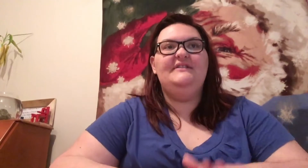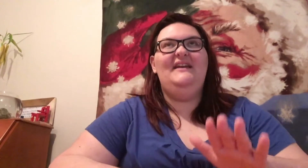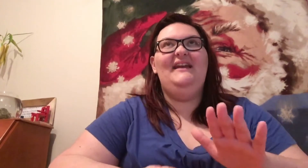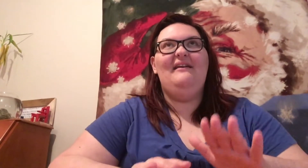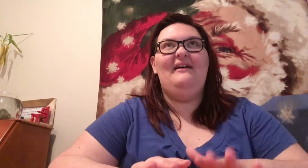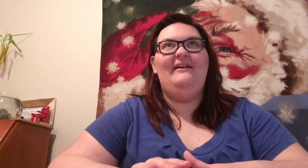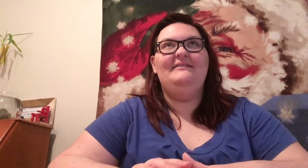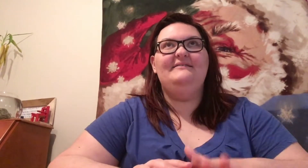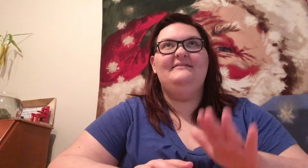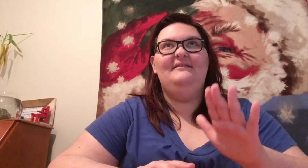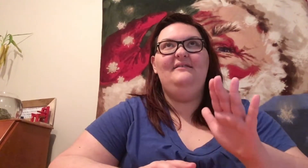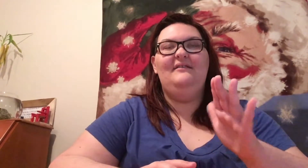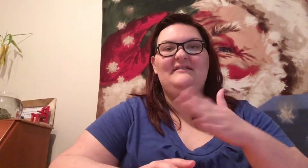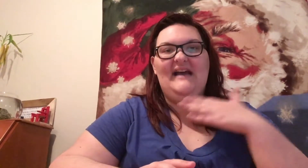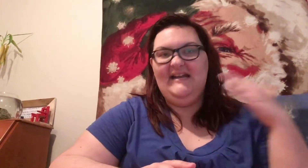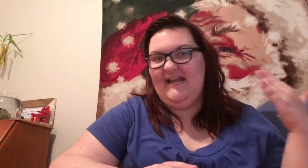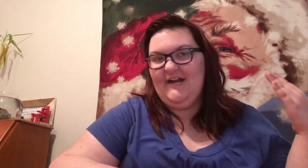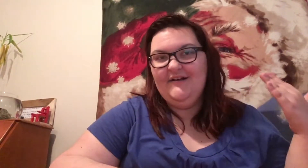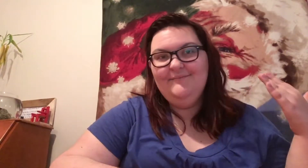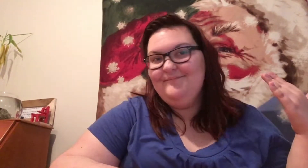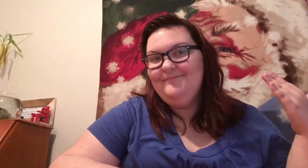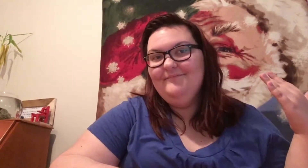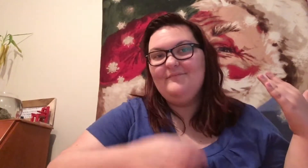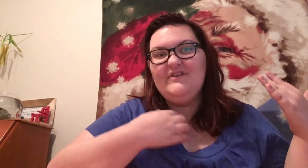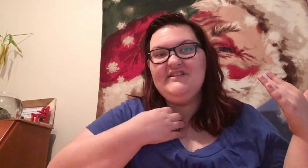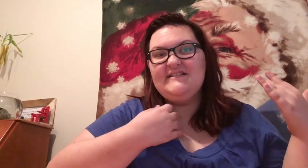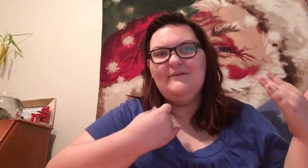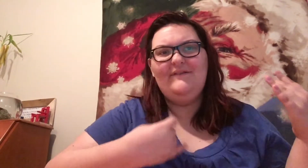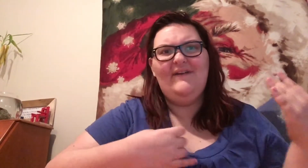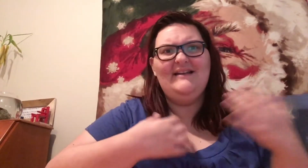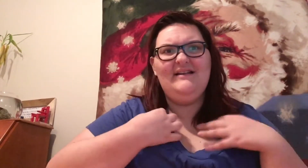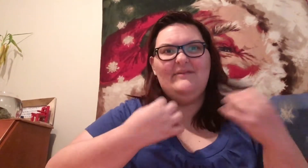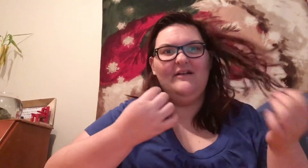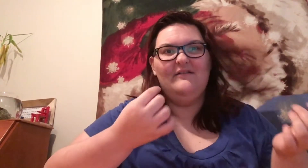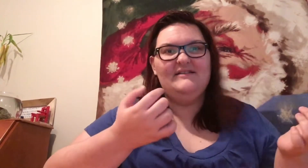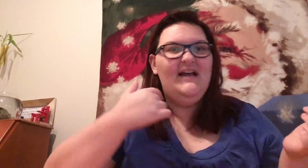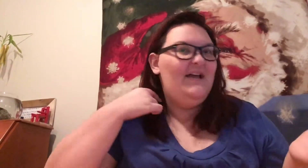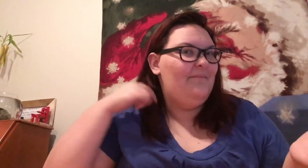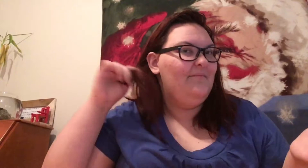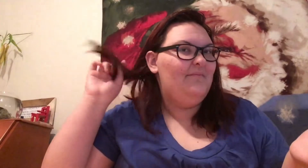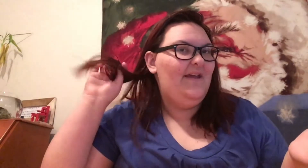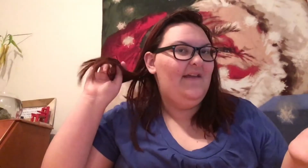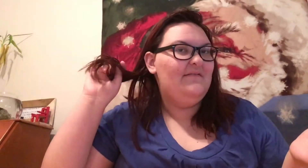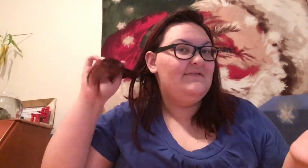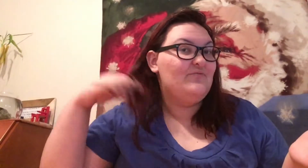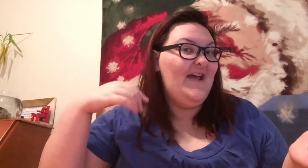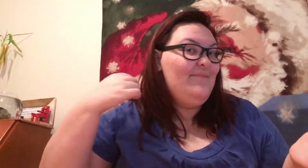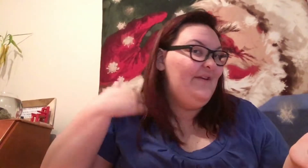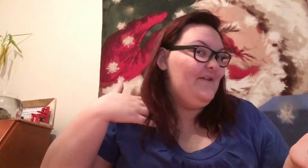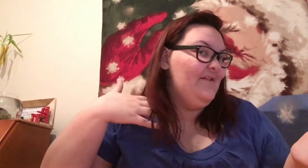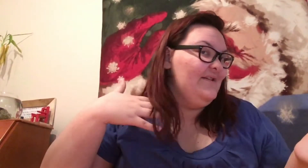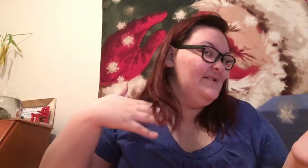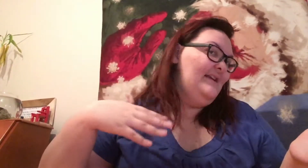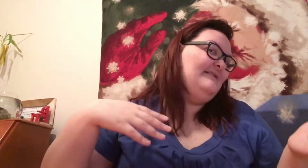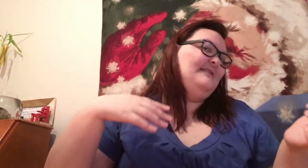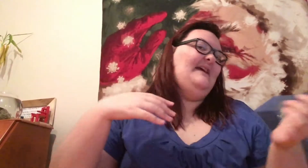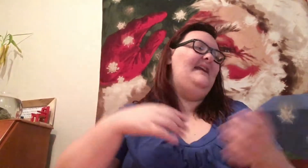he has dyed hair, which is totally fine. I dye my hair all the time. It's red, but you can't really see it in the sliding.